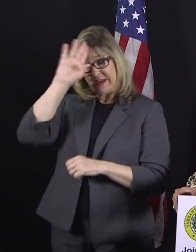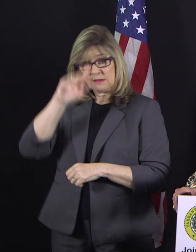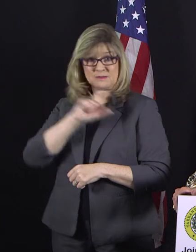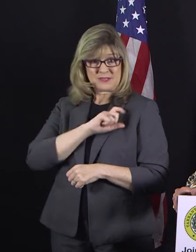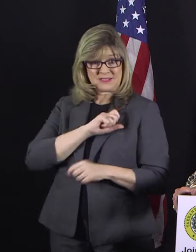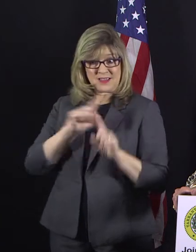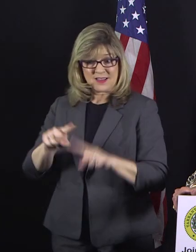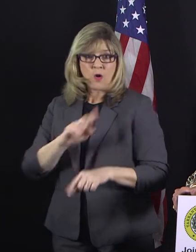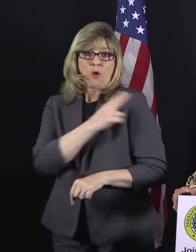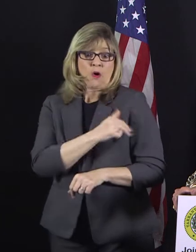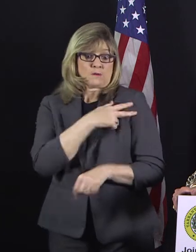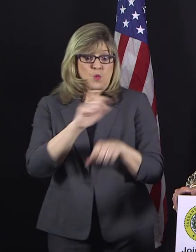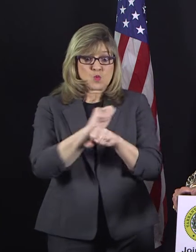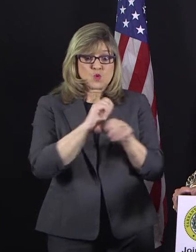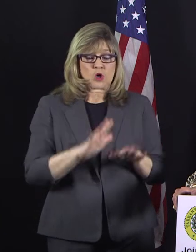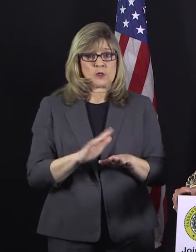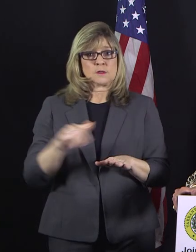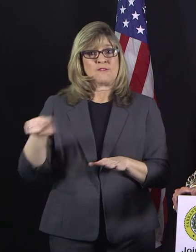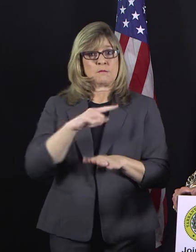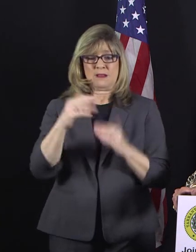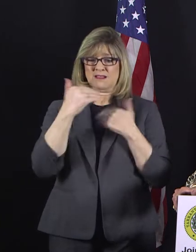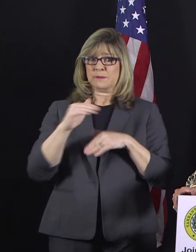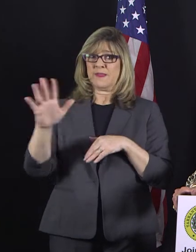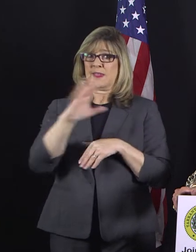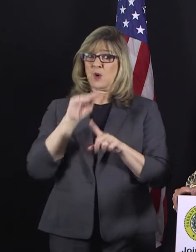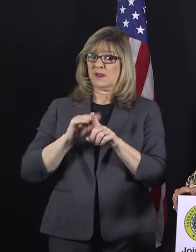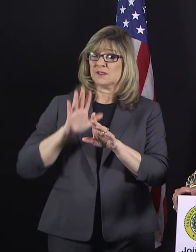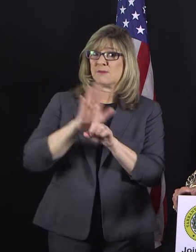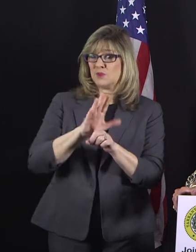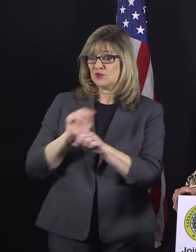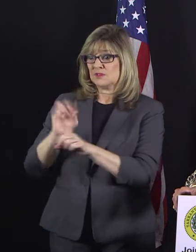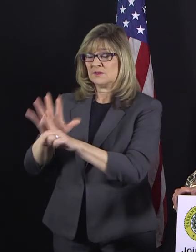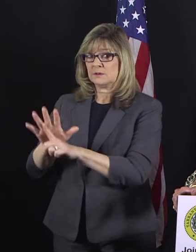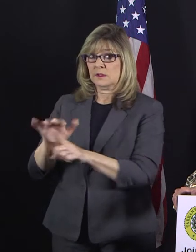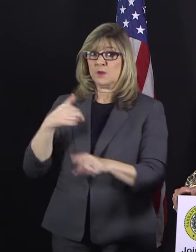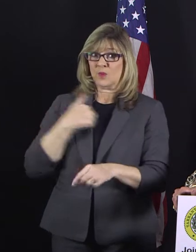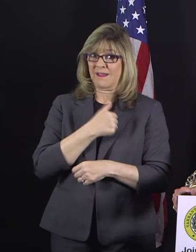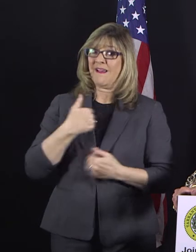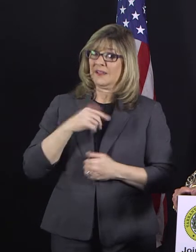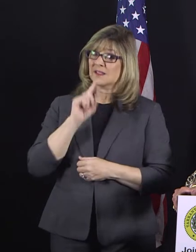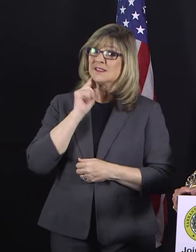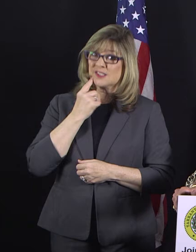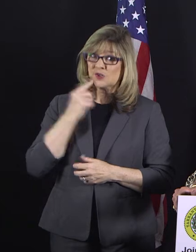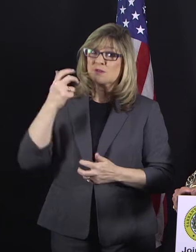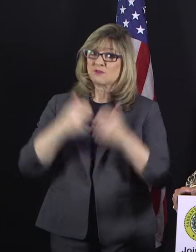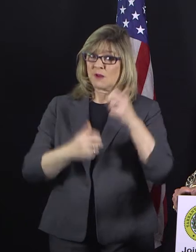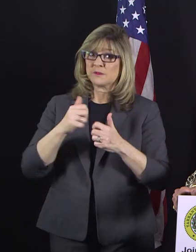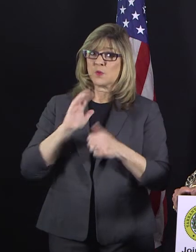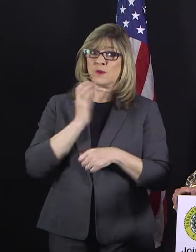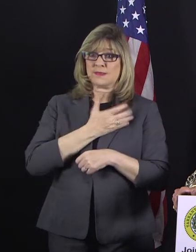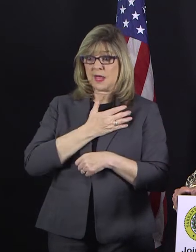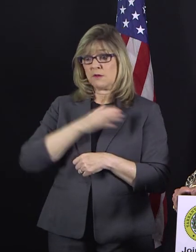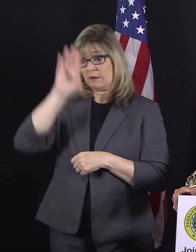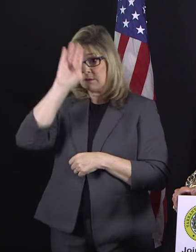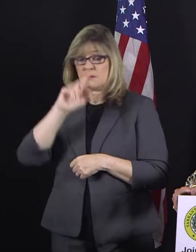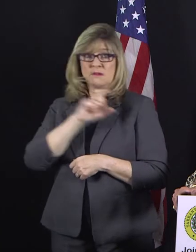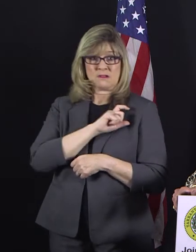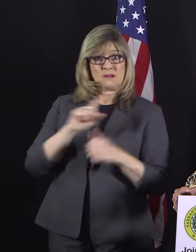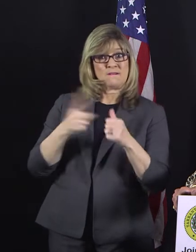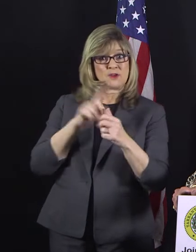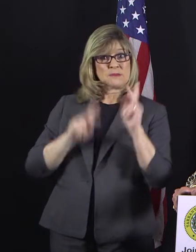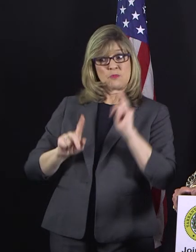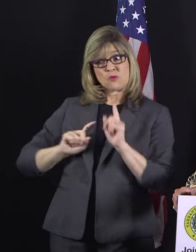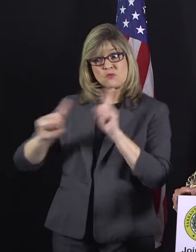much exposure that we have a real serious problem with first responders and our hospital system being